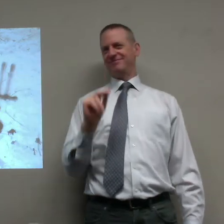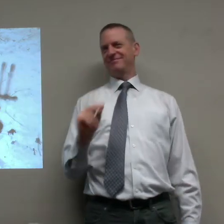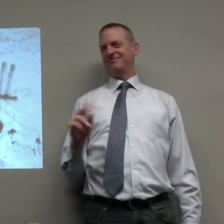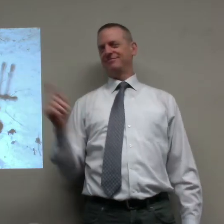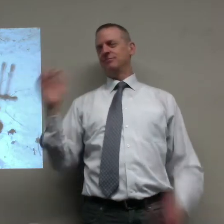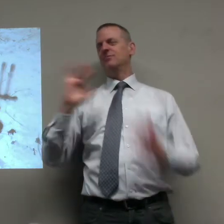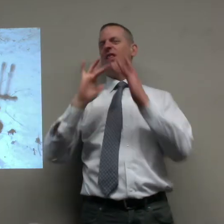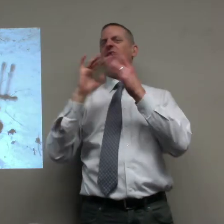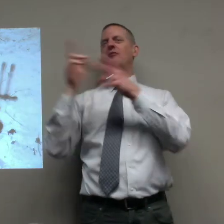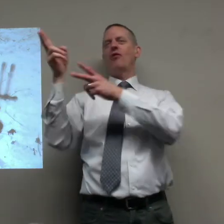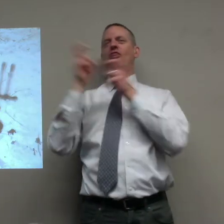Yeah, bro.